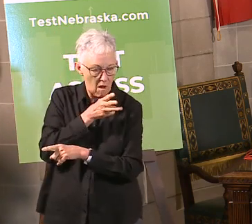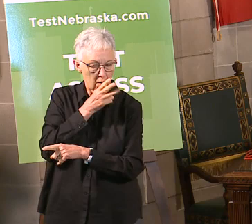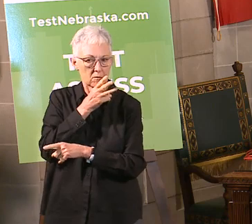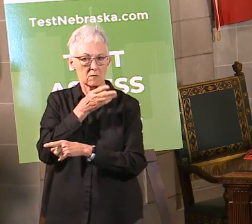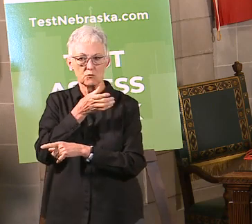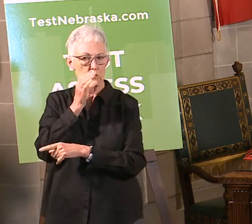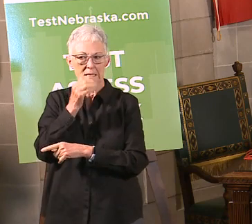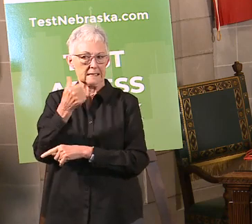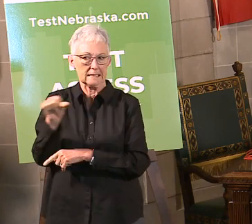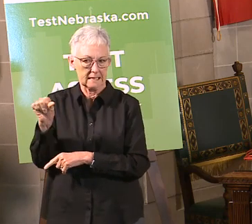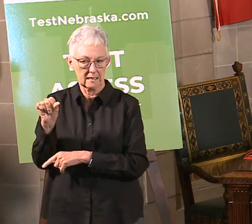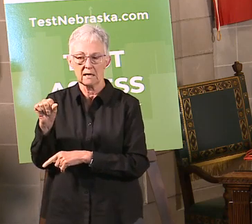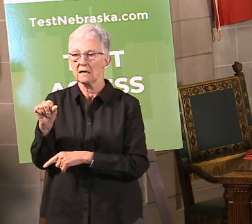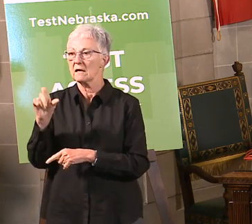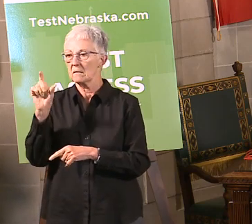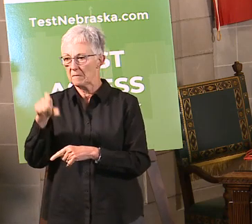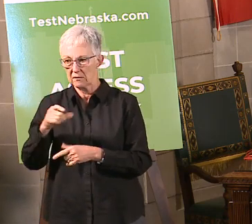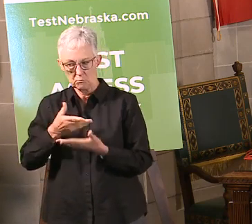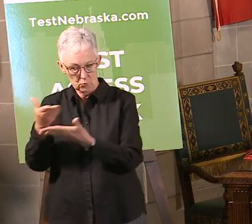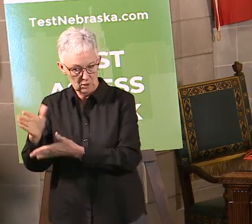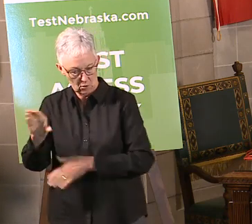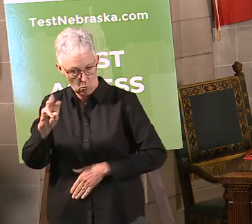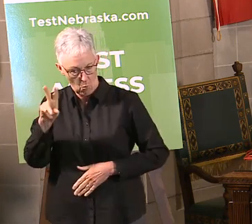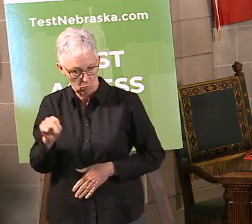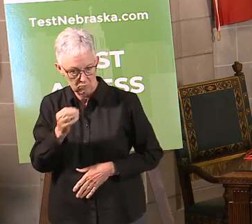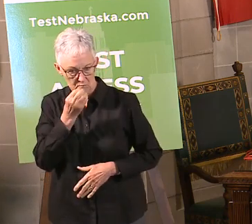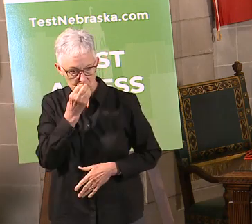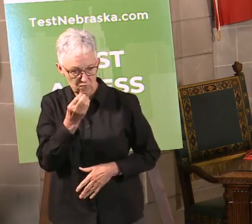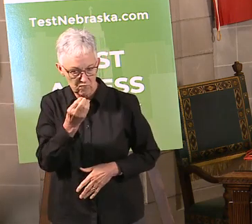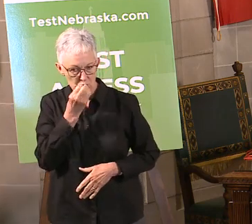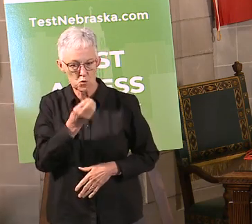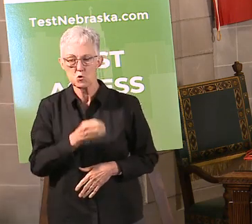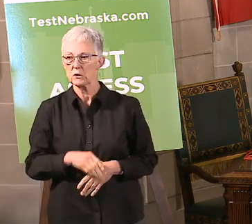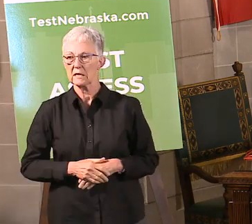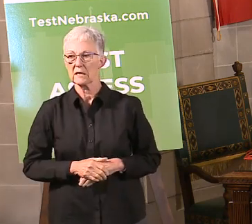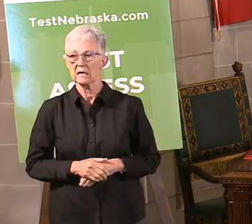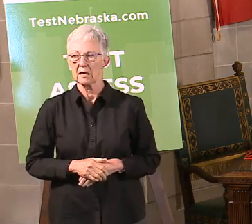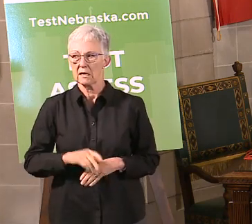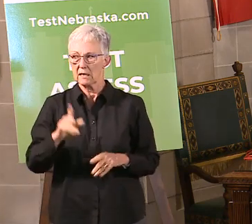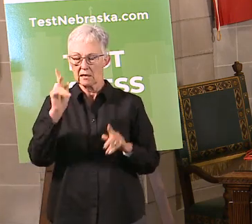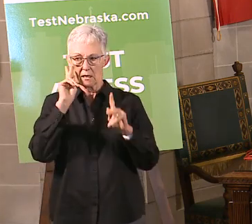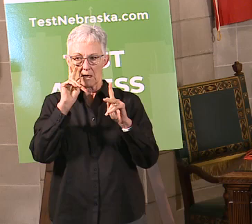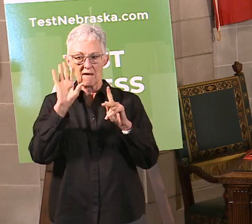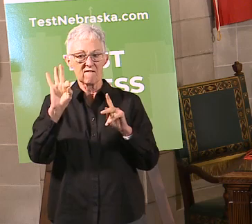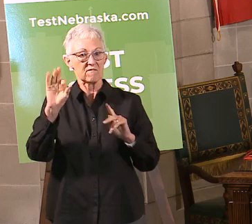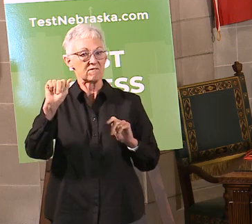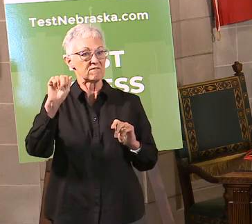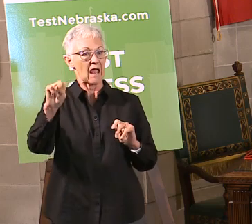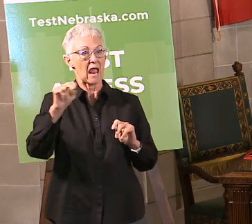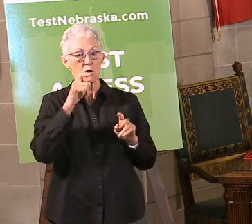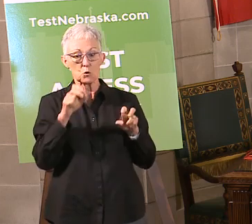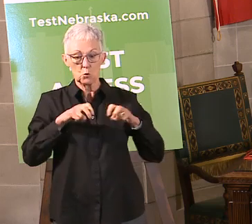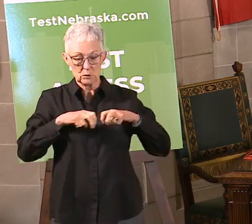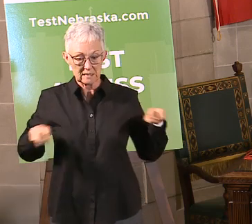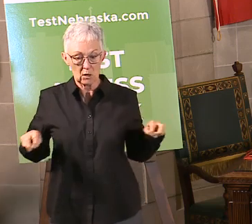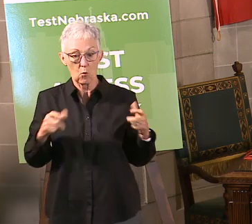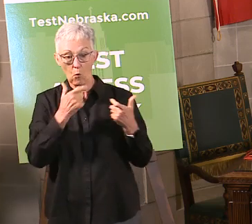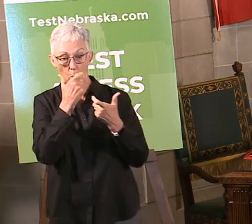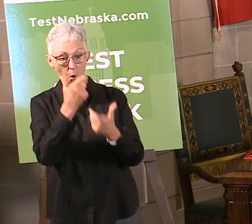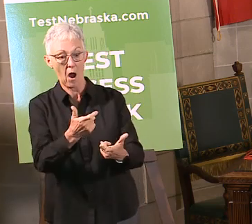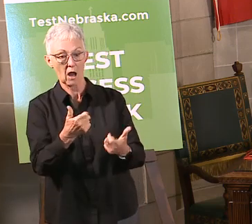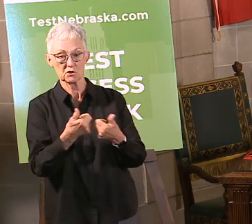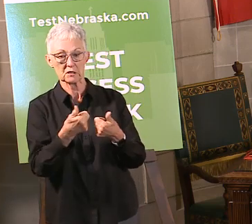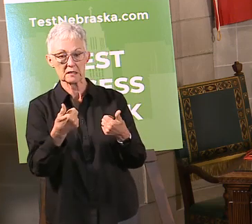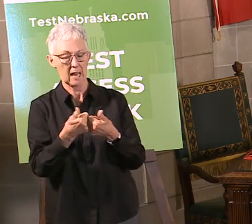out. bleachers will not be used for fans. They'll be used for the players. Fans will be limited during games to only household